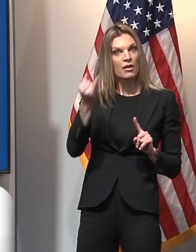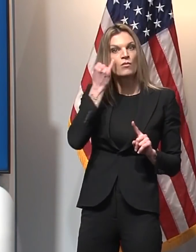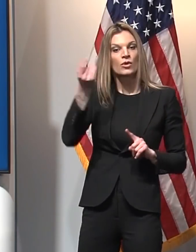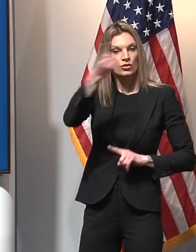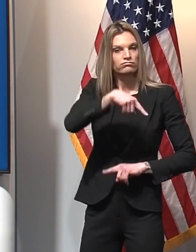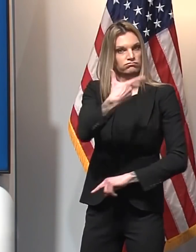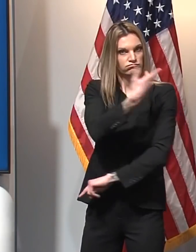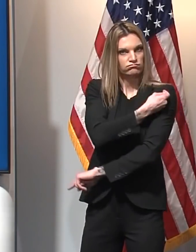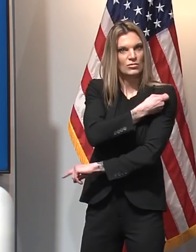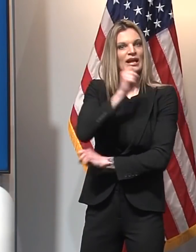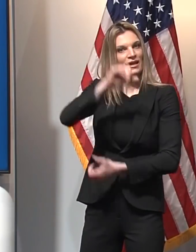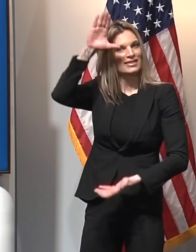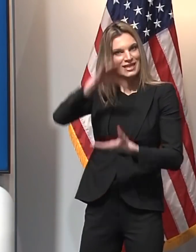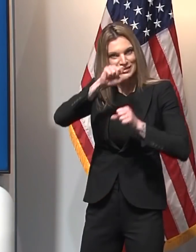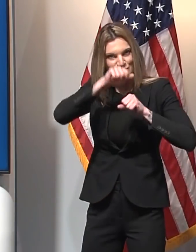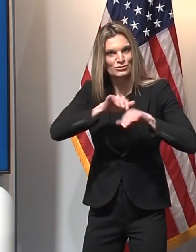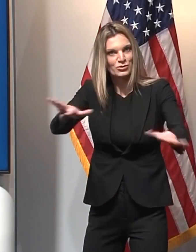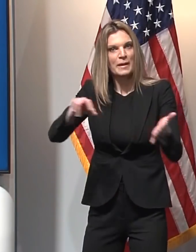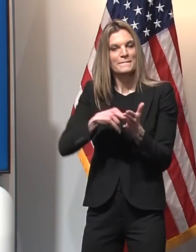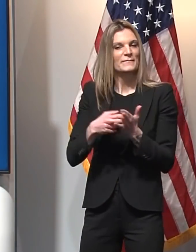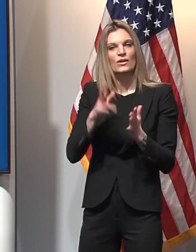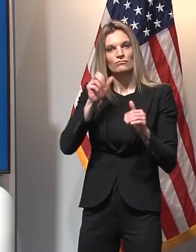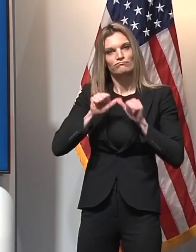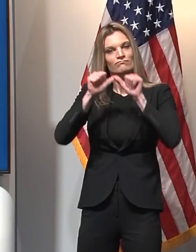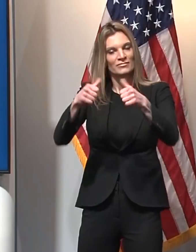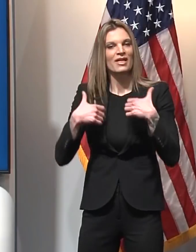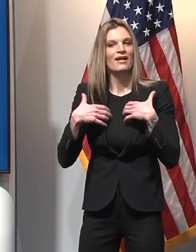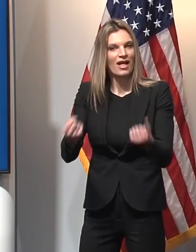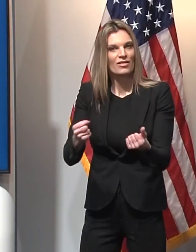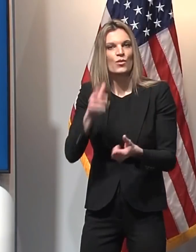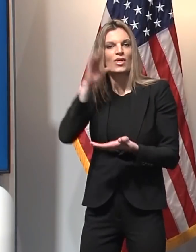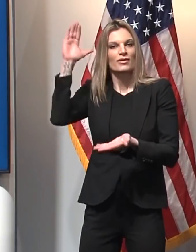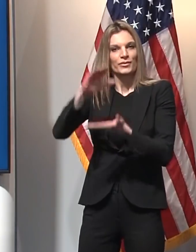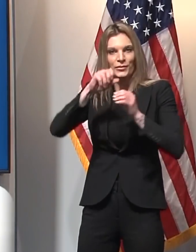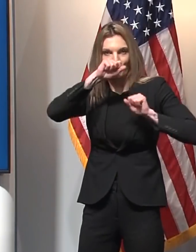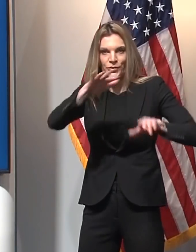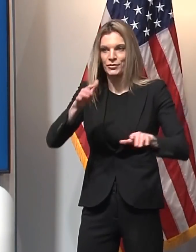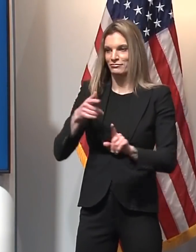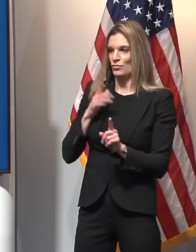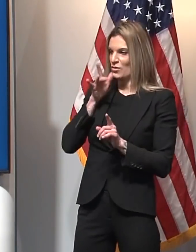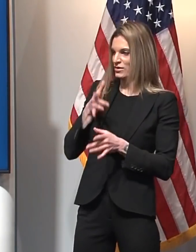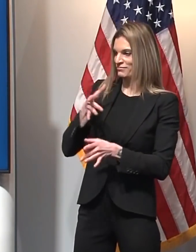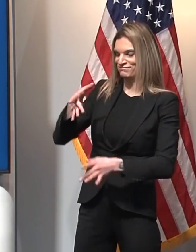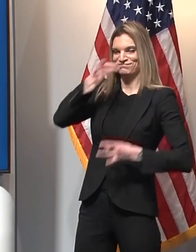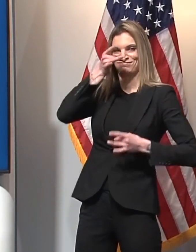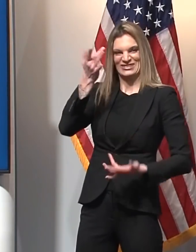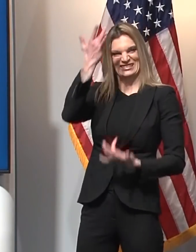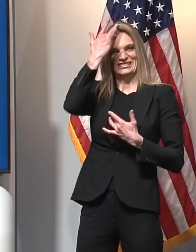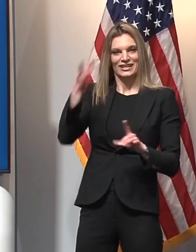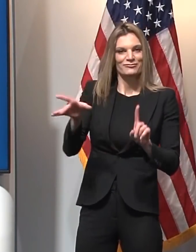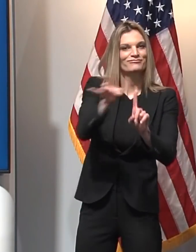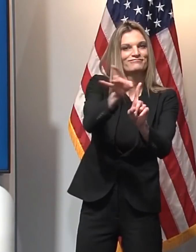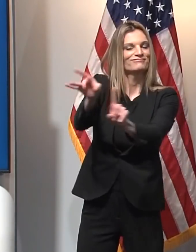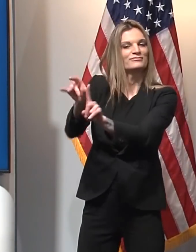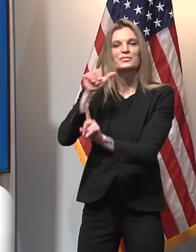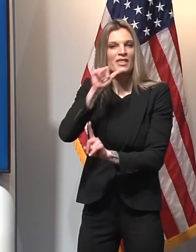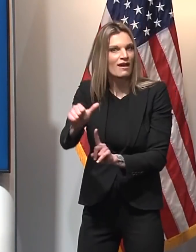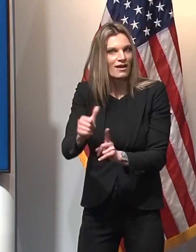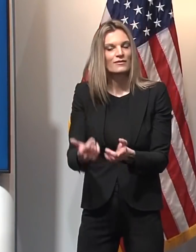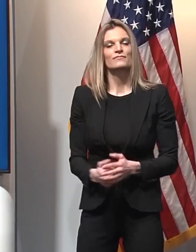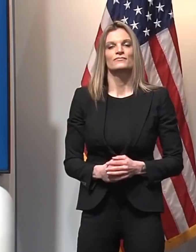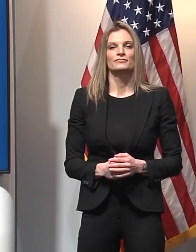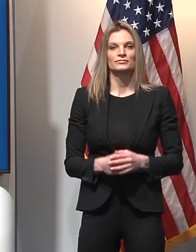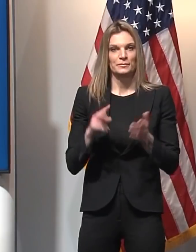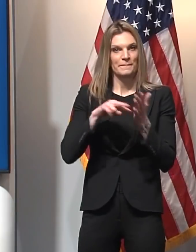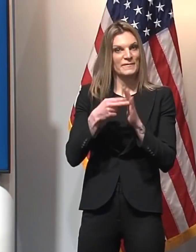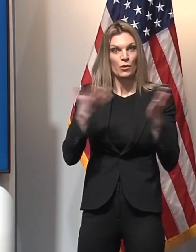virus from getting the opportunity to mutate as it spreads from person to person. So it's important that as many people as possible